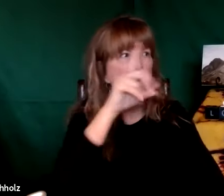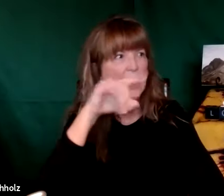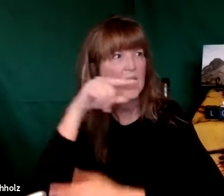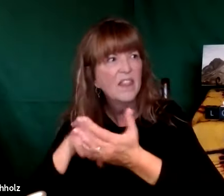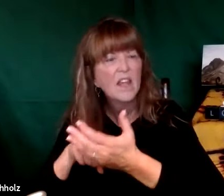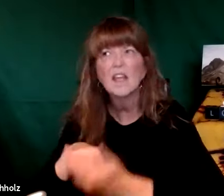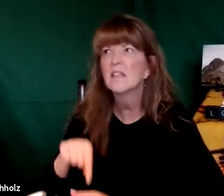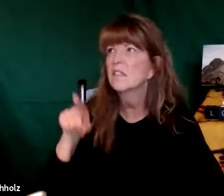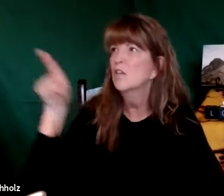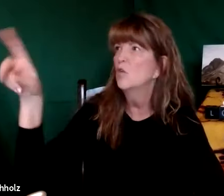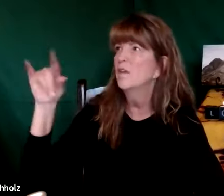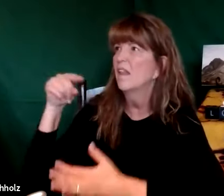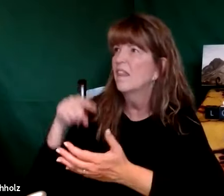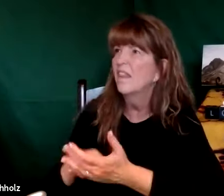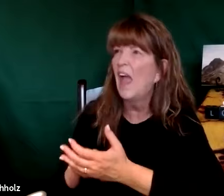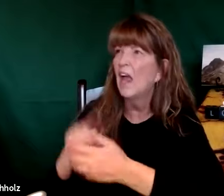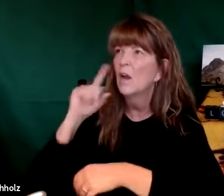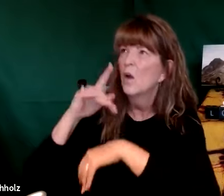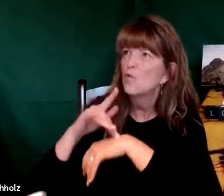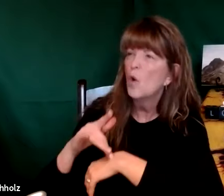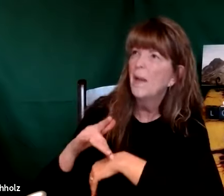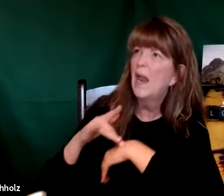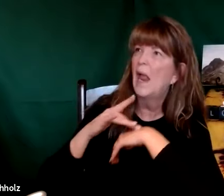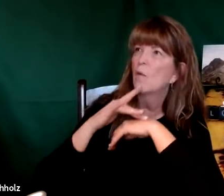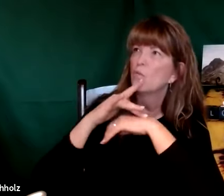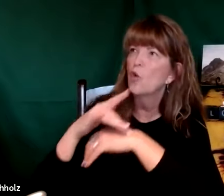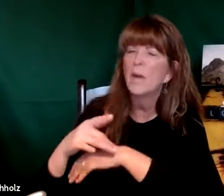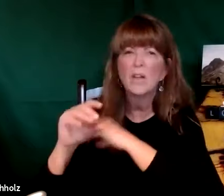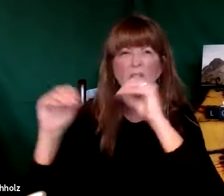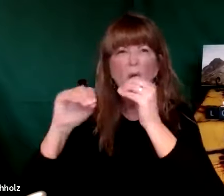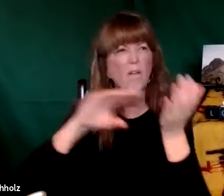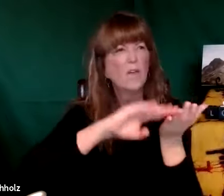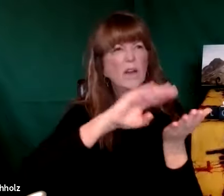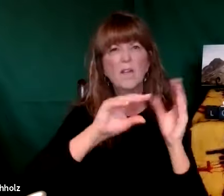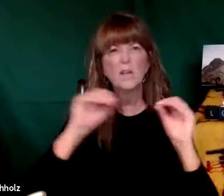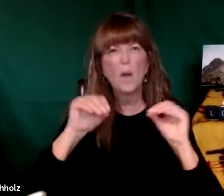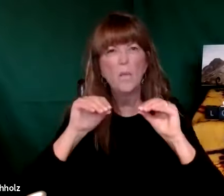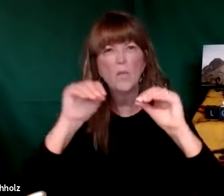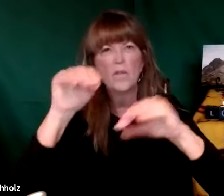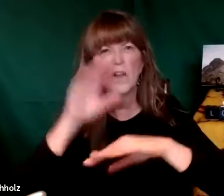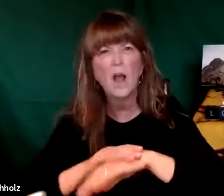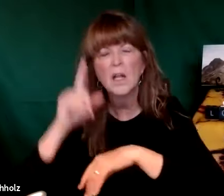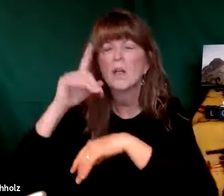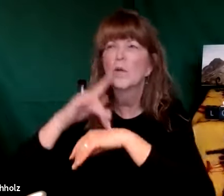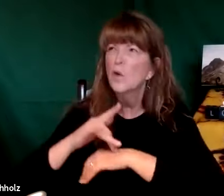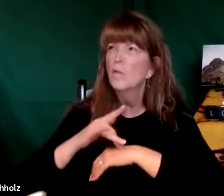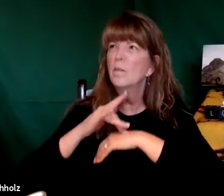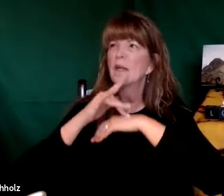we ruminate on things we think about this we think about that and we just dwell